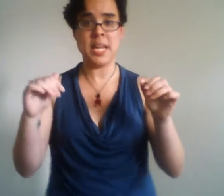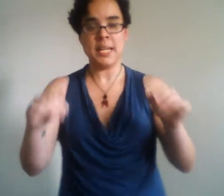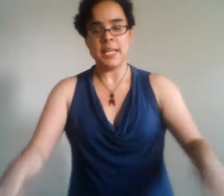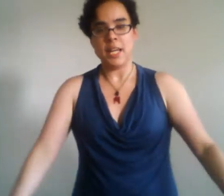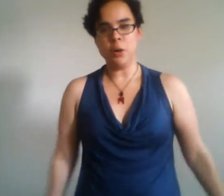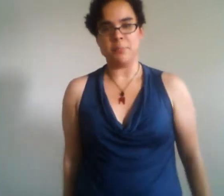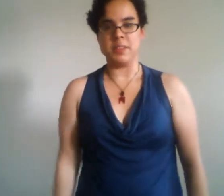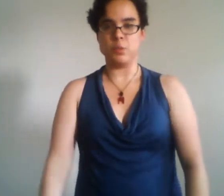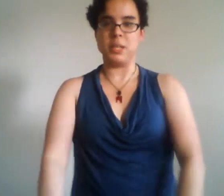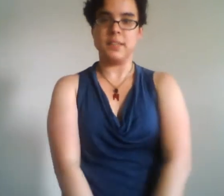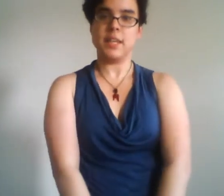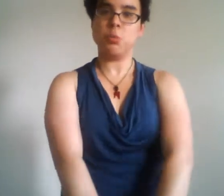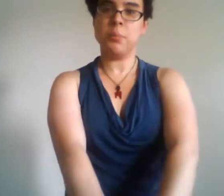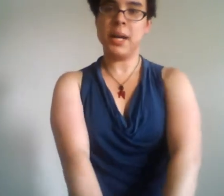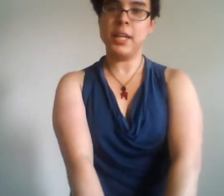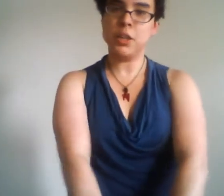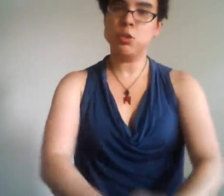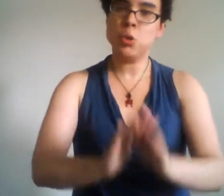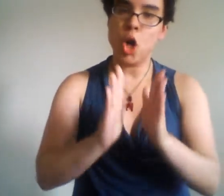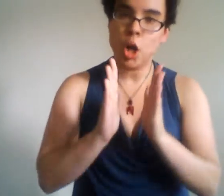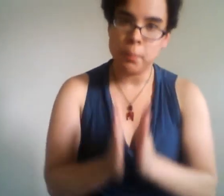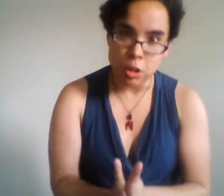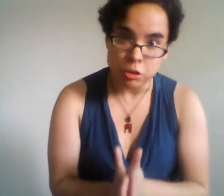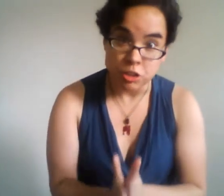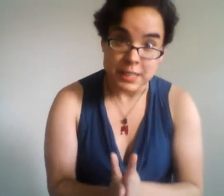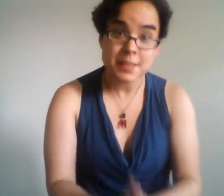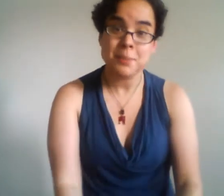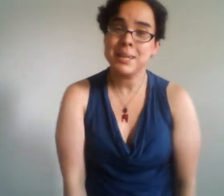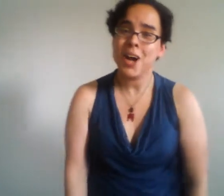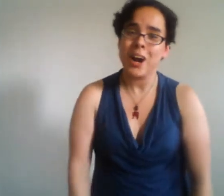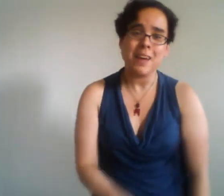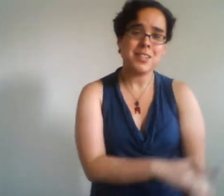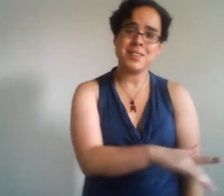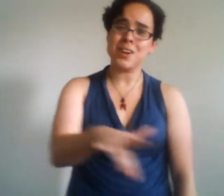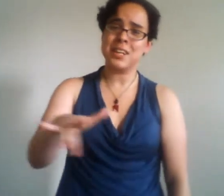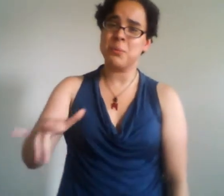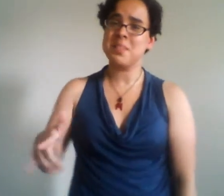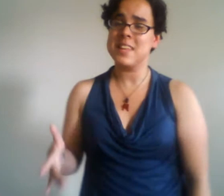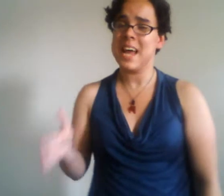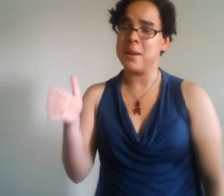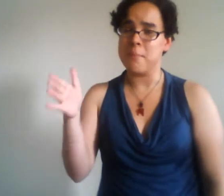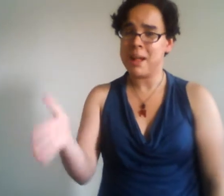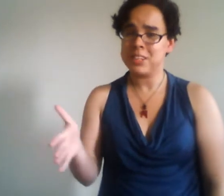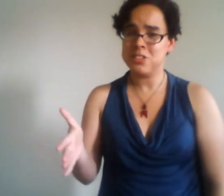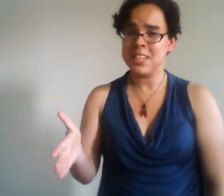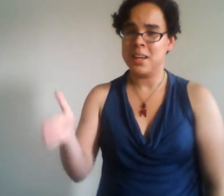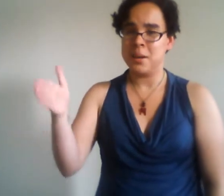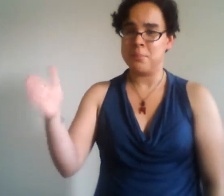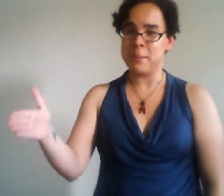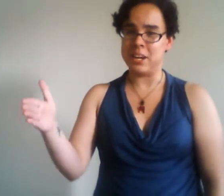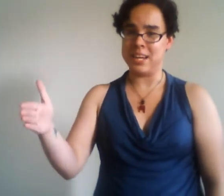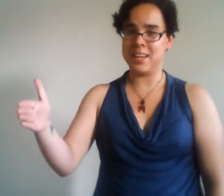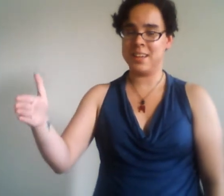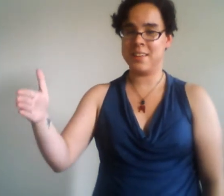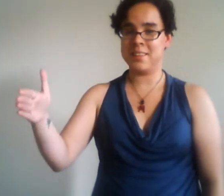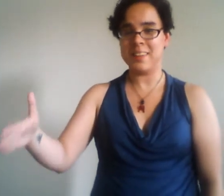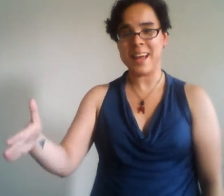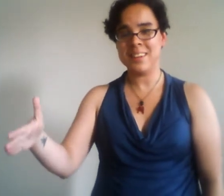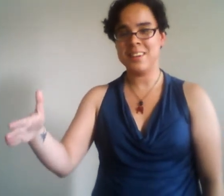interrupt this regularly scheduled binary to call bullshit submit our evidence starting with the etymology Mary the Latin